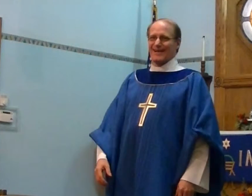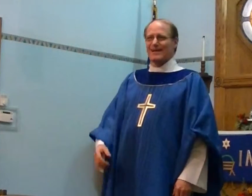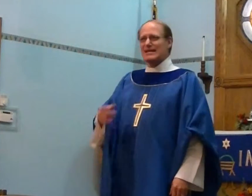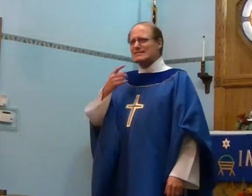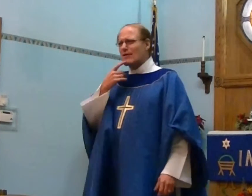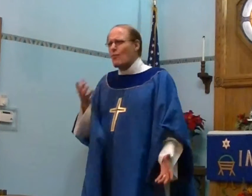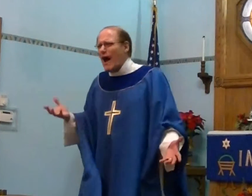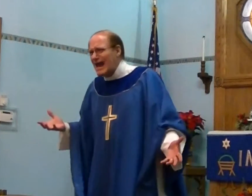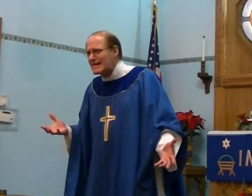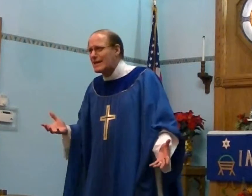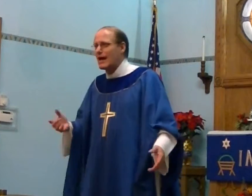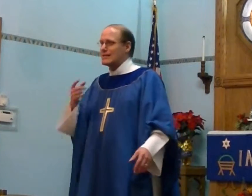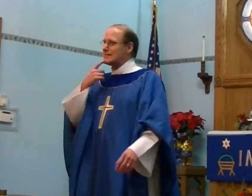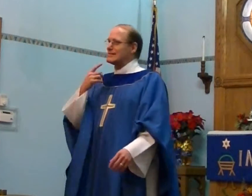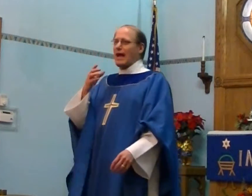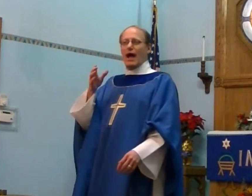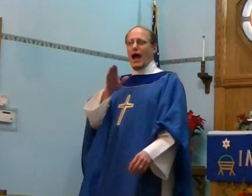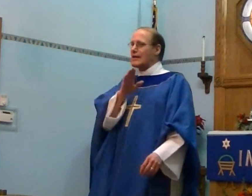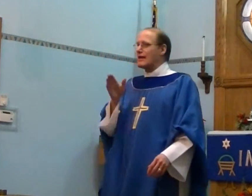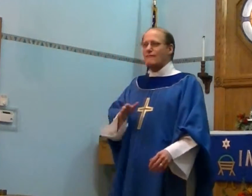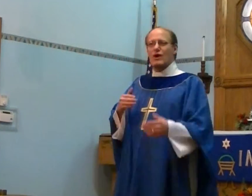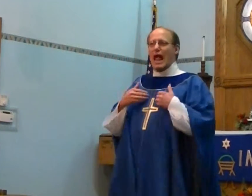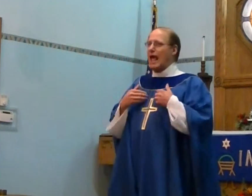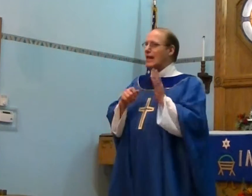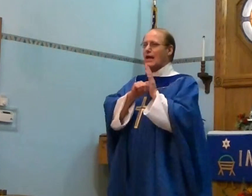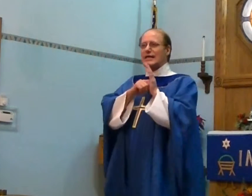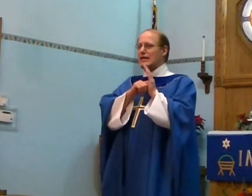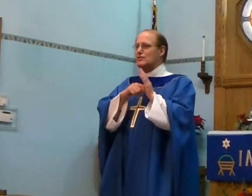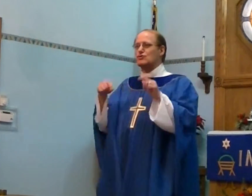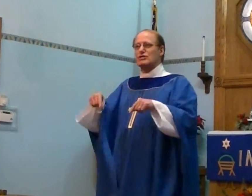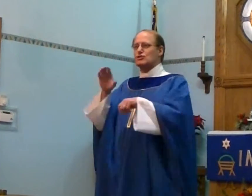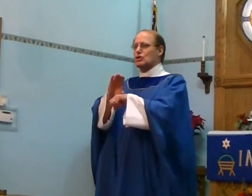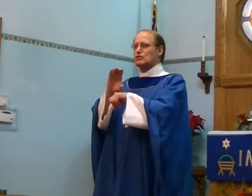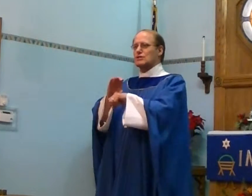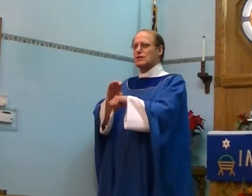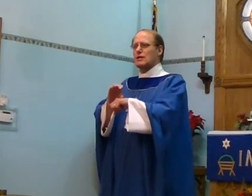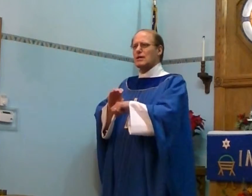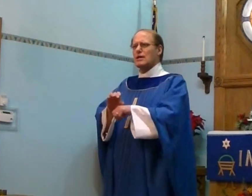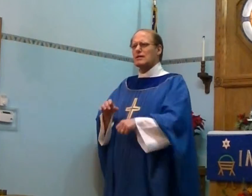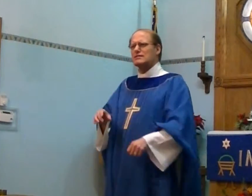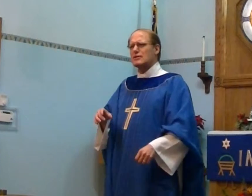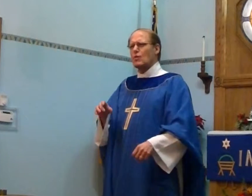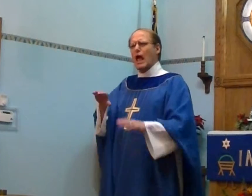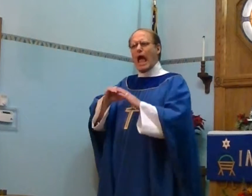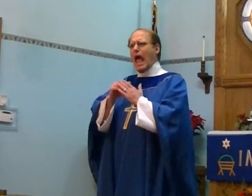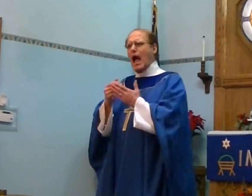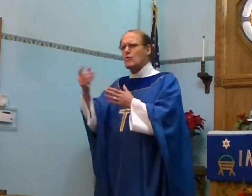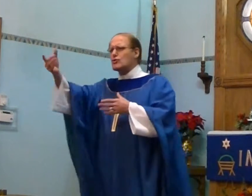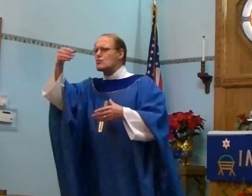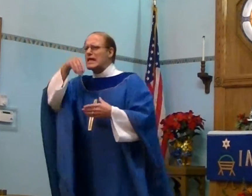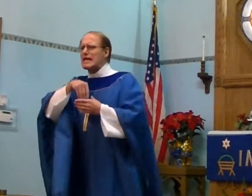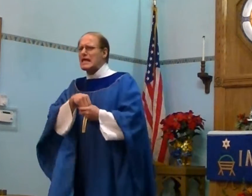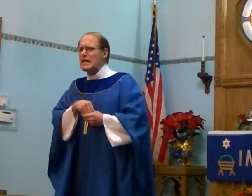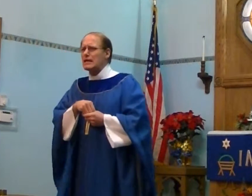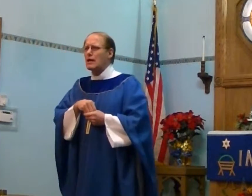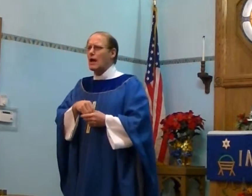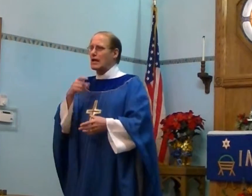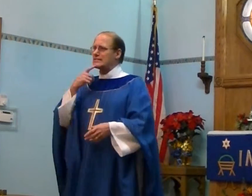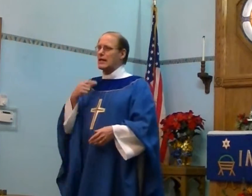Said, What? I said, Yeah. I never had a key to the church. Said, Well, How do you get in? I said,